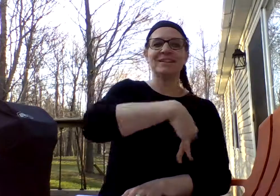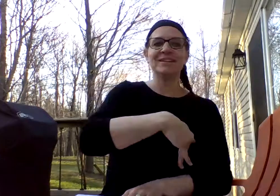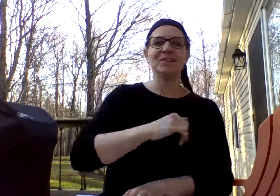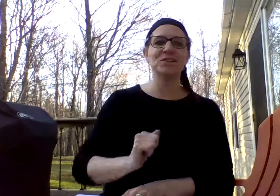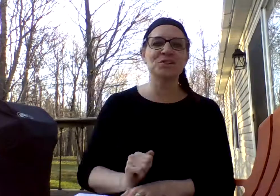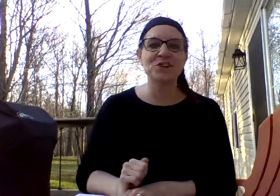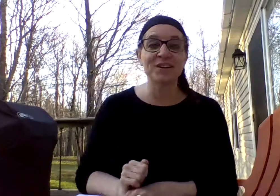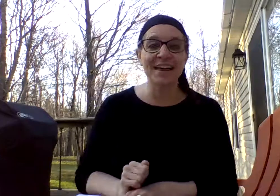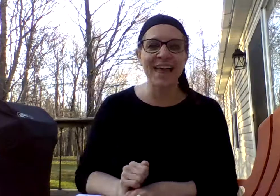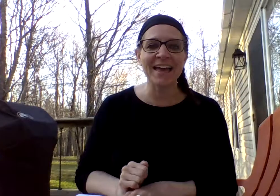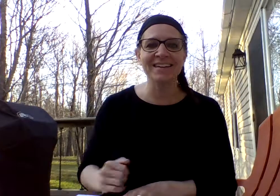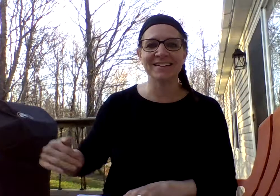Your turn. Hen.